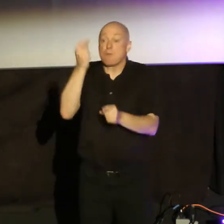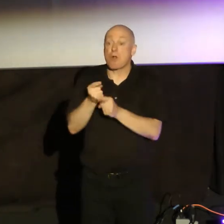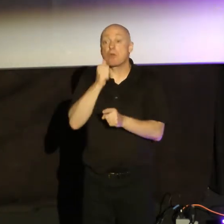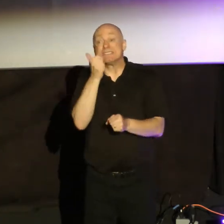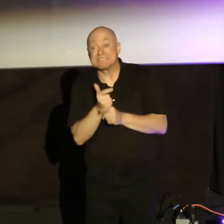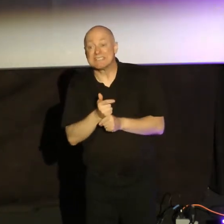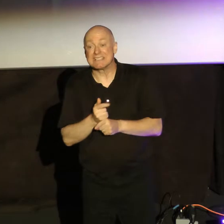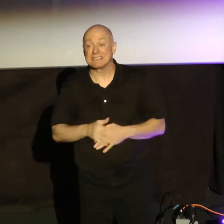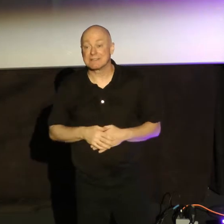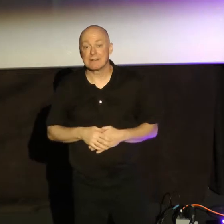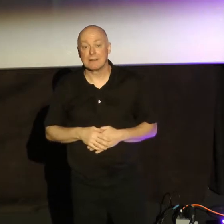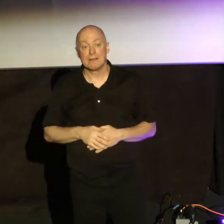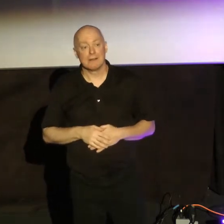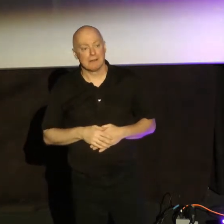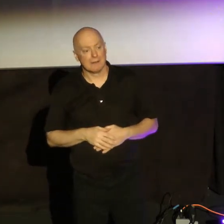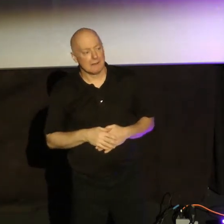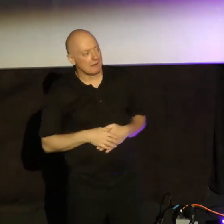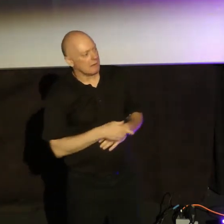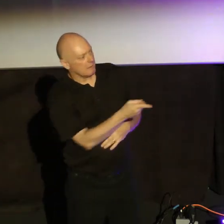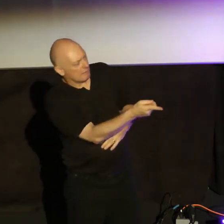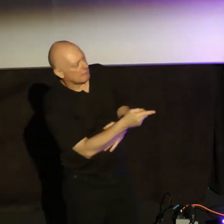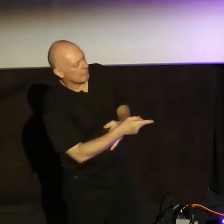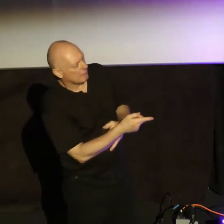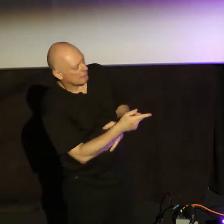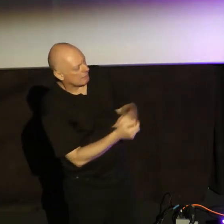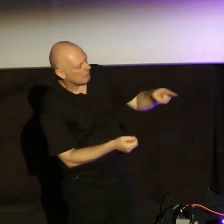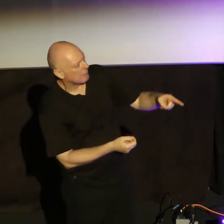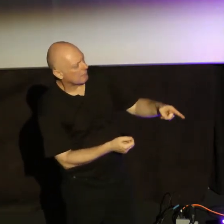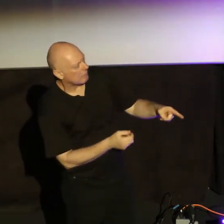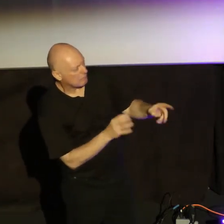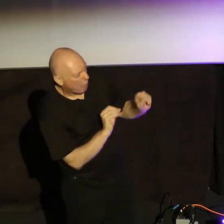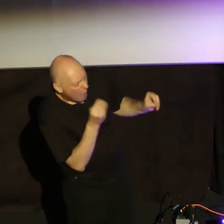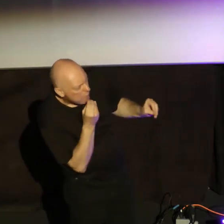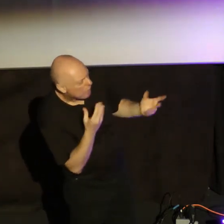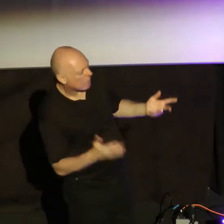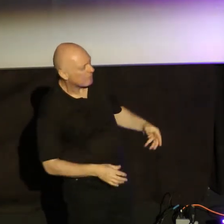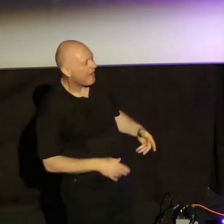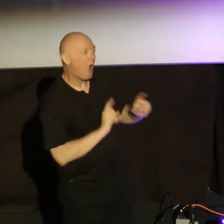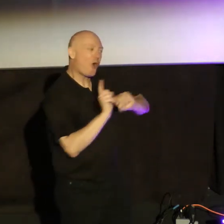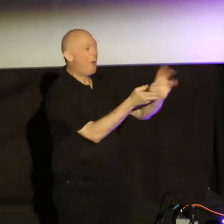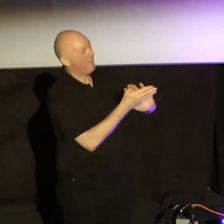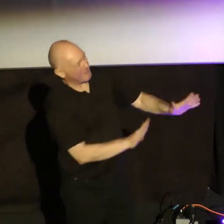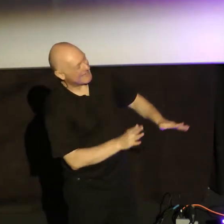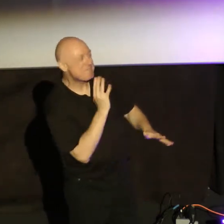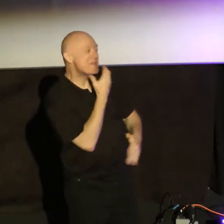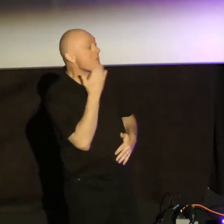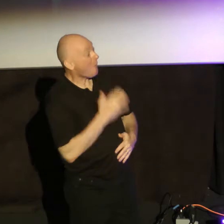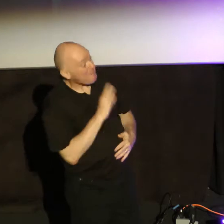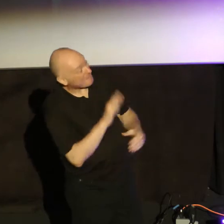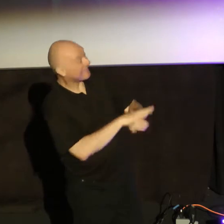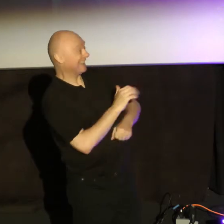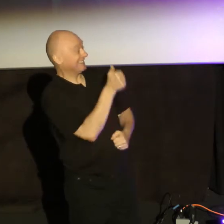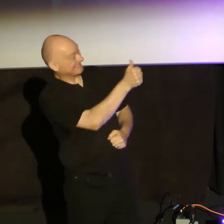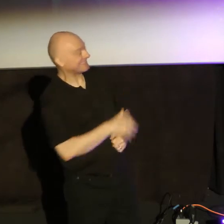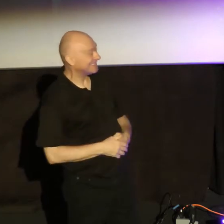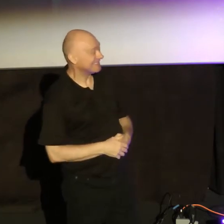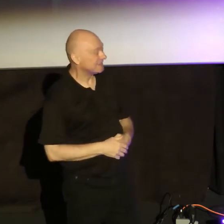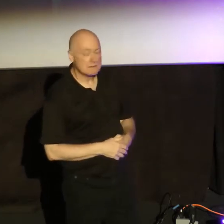is poorly clothed and lacking in daily food, and one of you says to them, Go in peace, be warmed and filled, without giving them